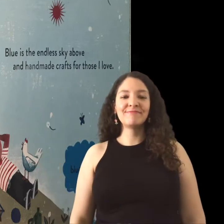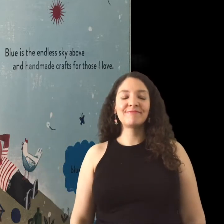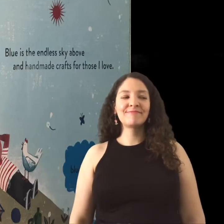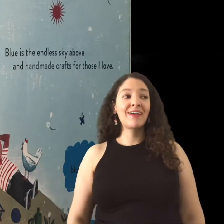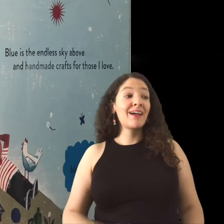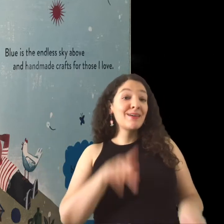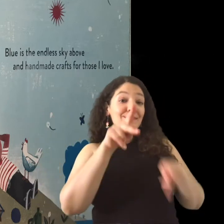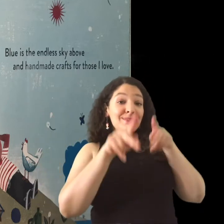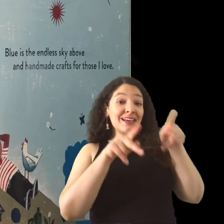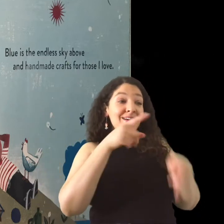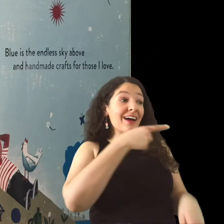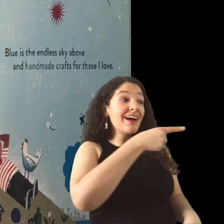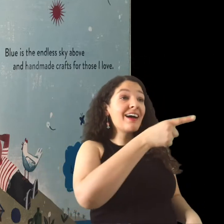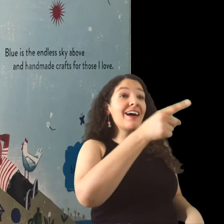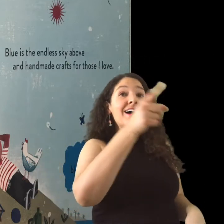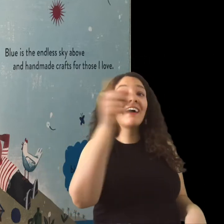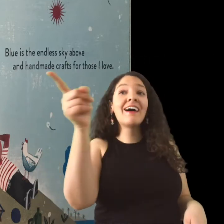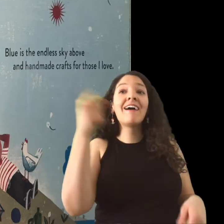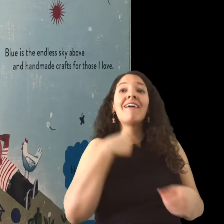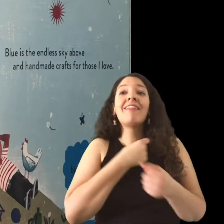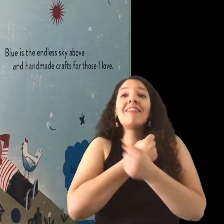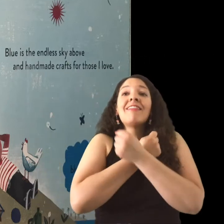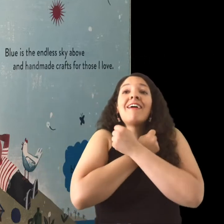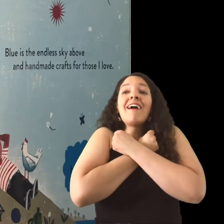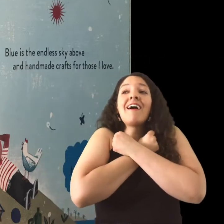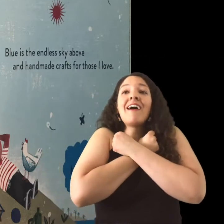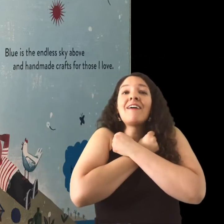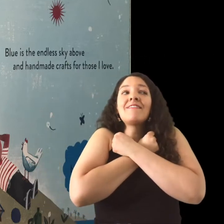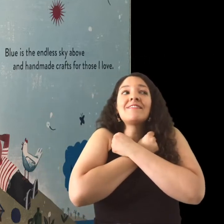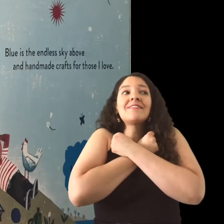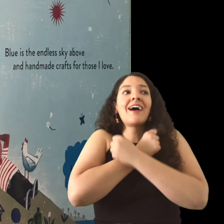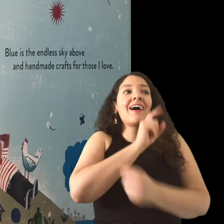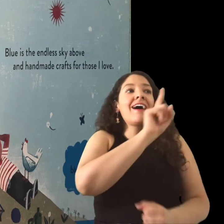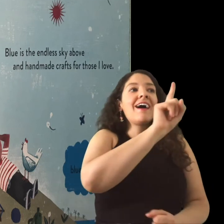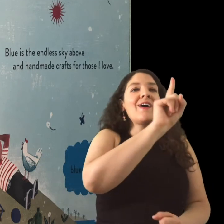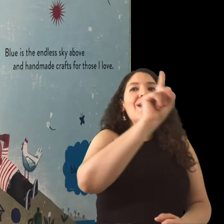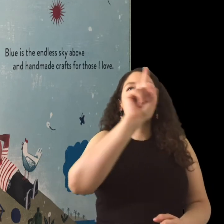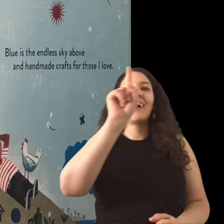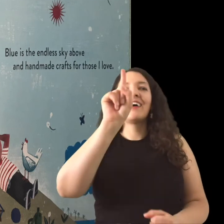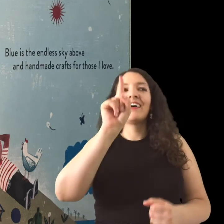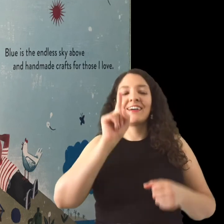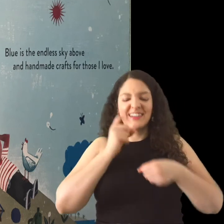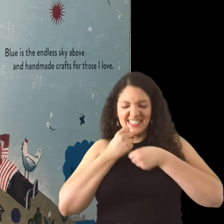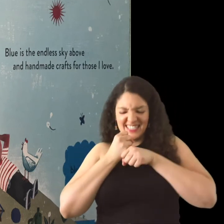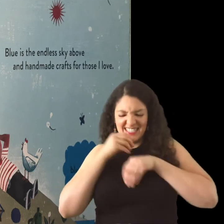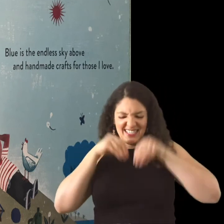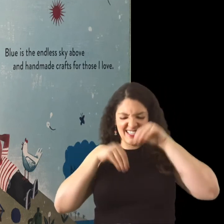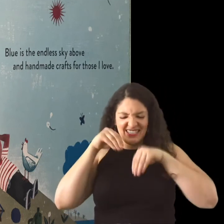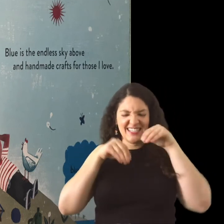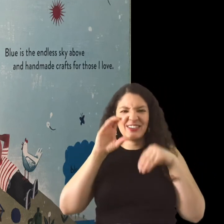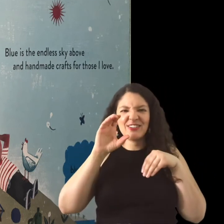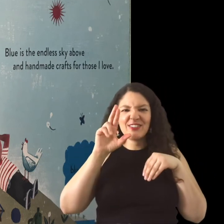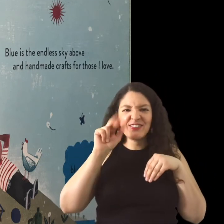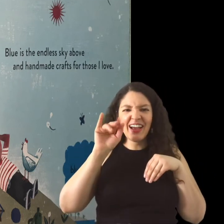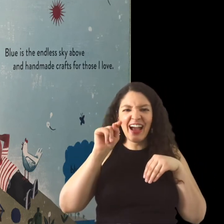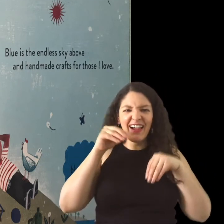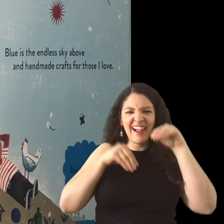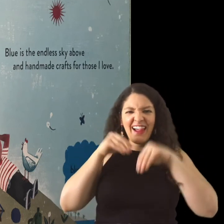Blue is the endless sky above and handmade crafts for those I love.